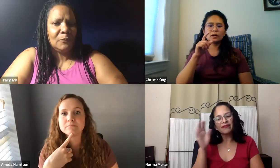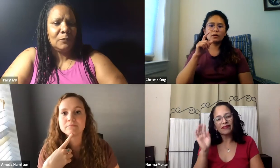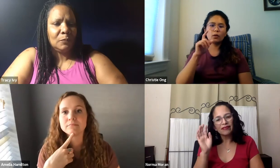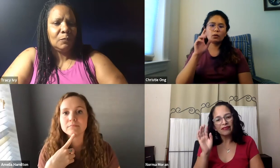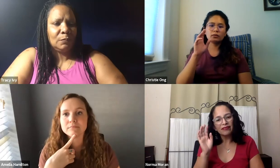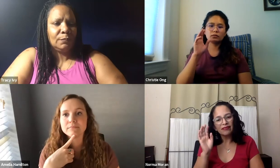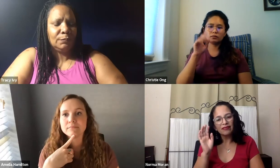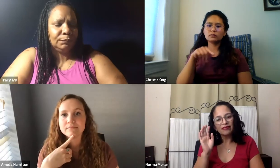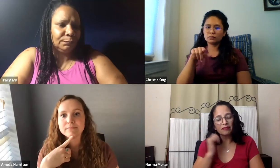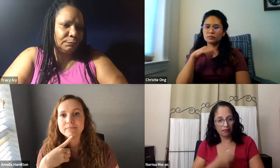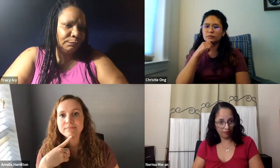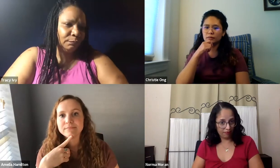prepared or what else could we do?